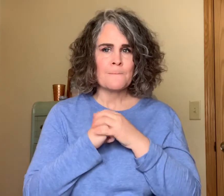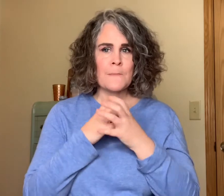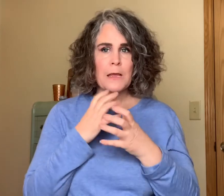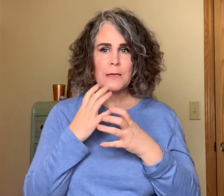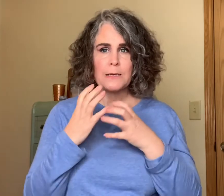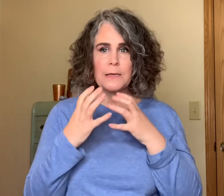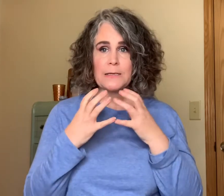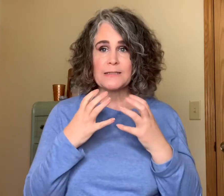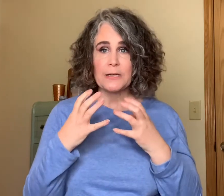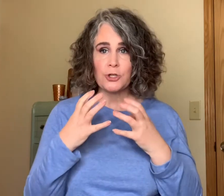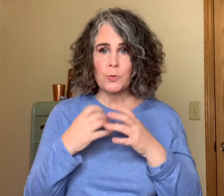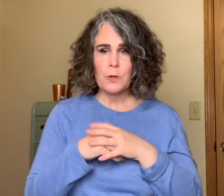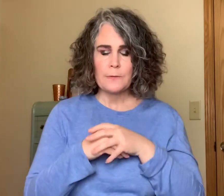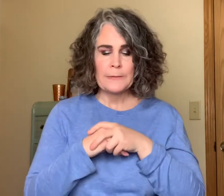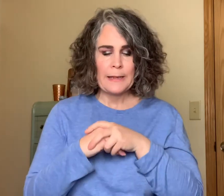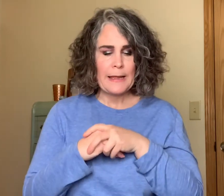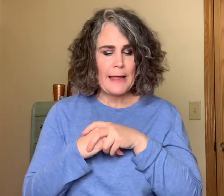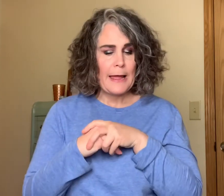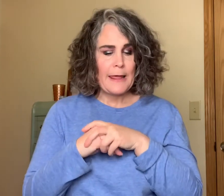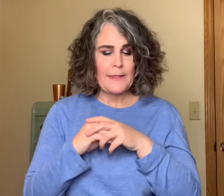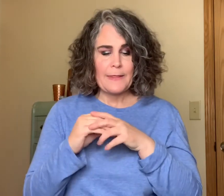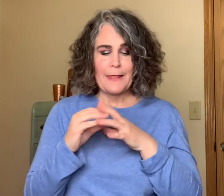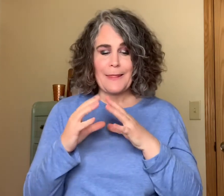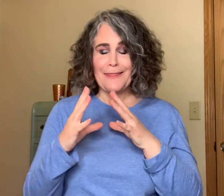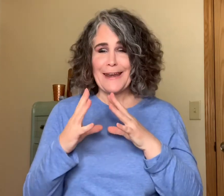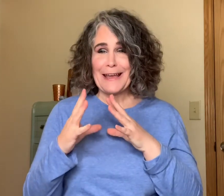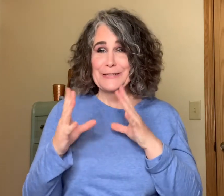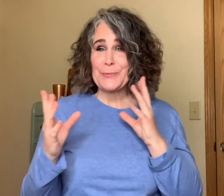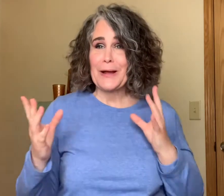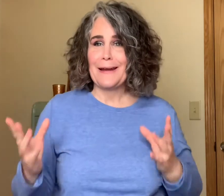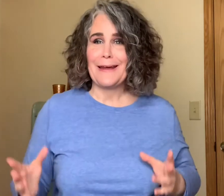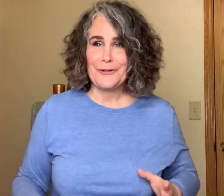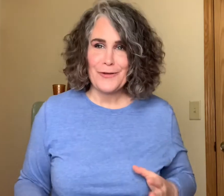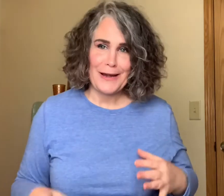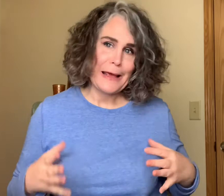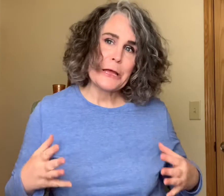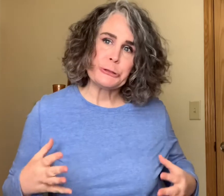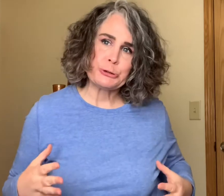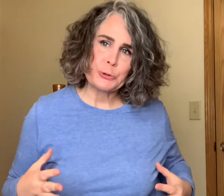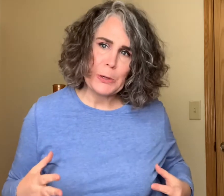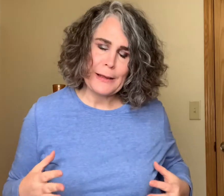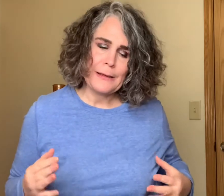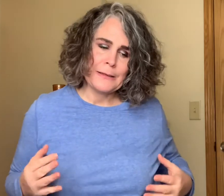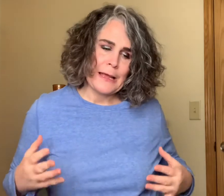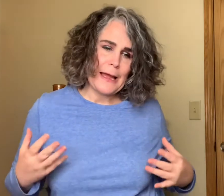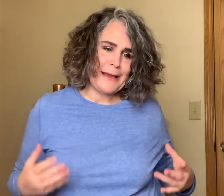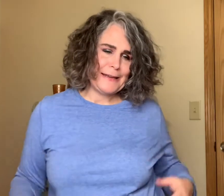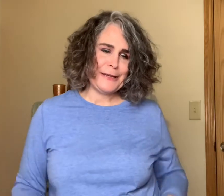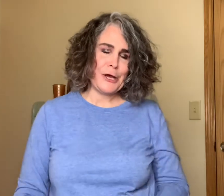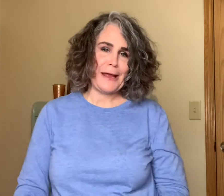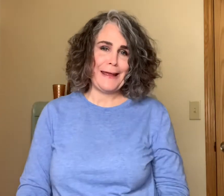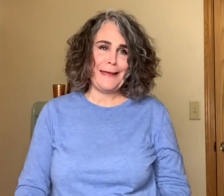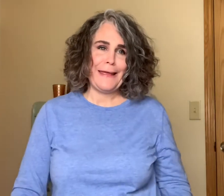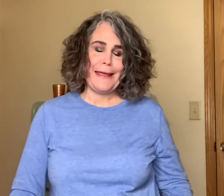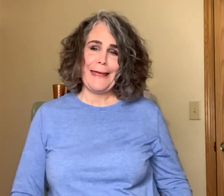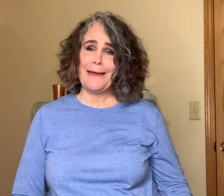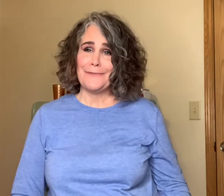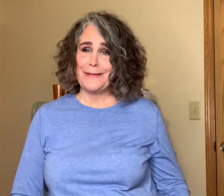sensual the next one I tried sorta I did not have it